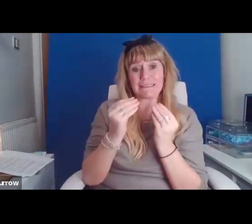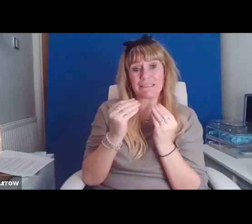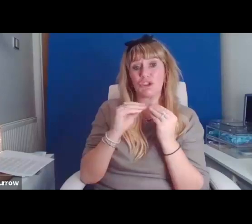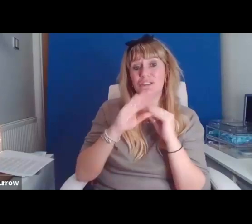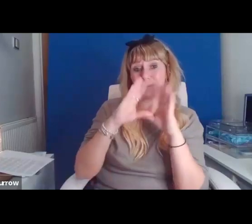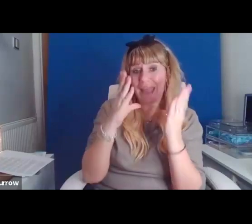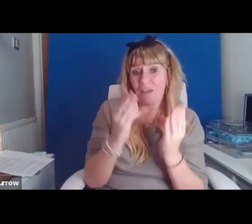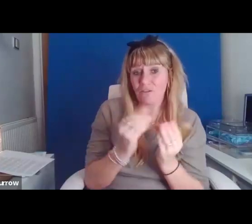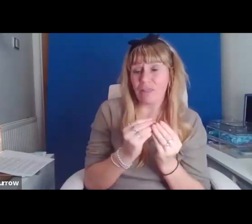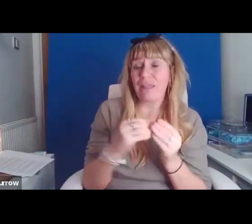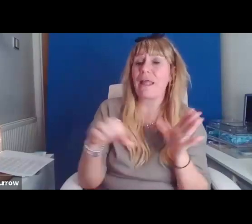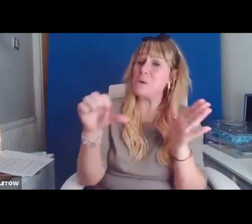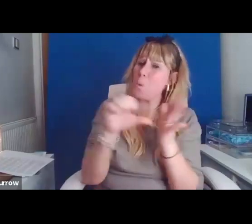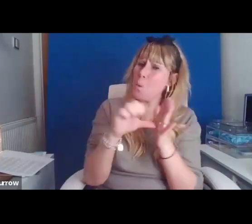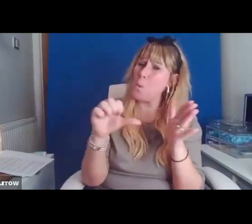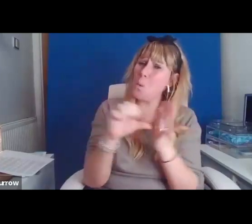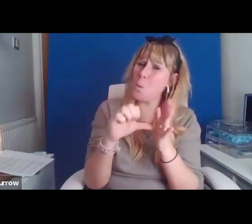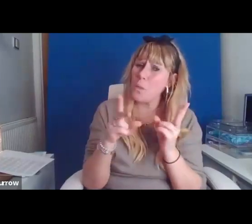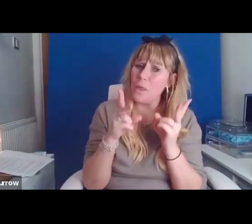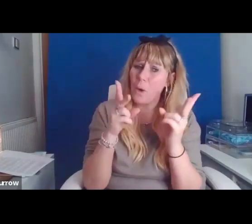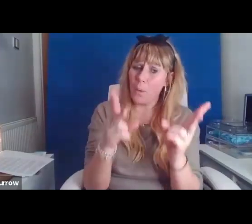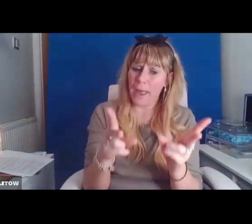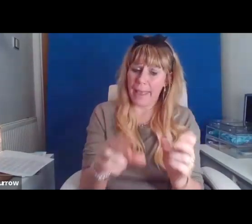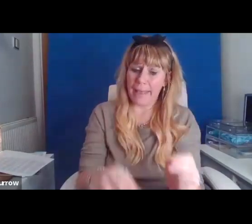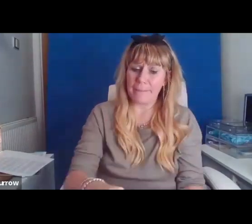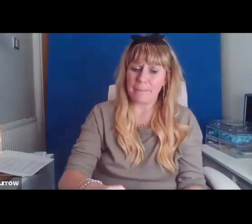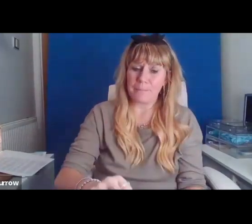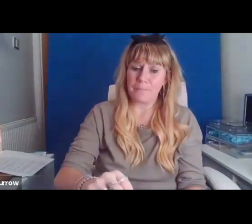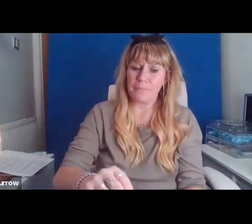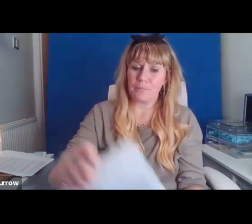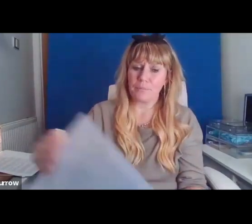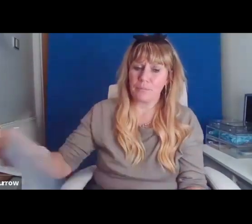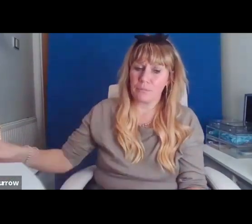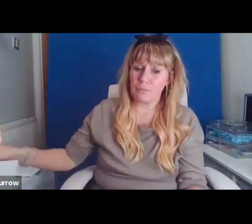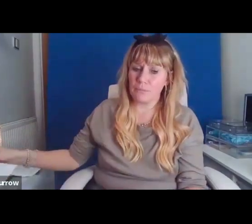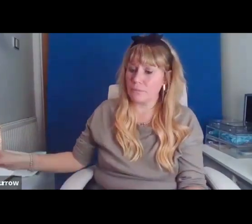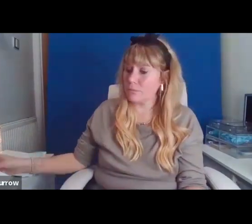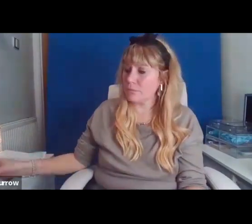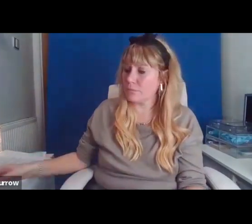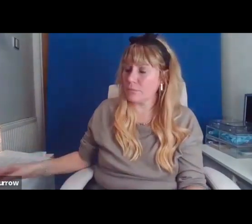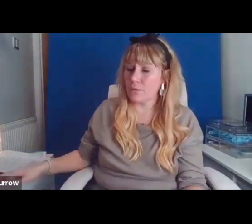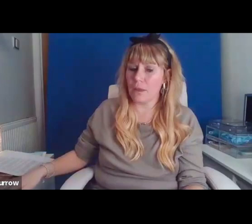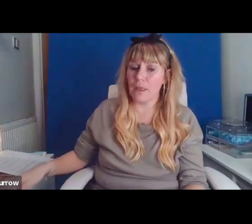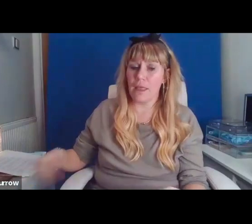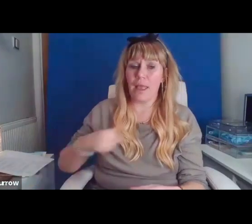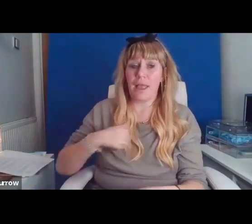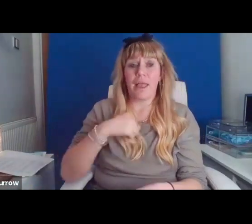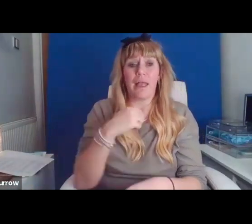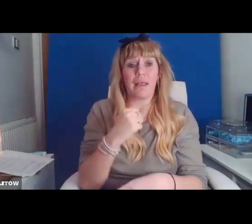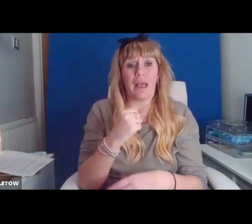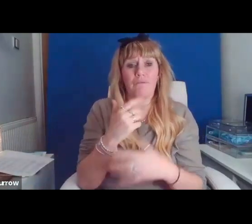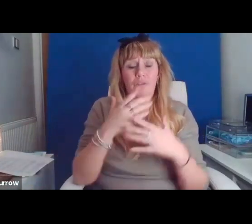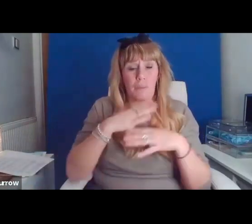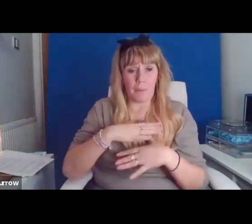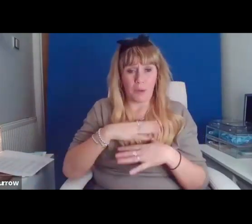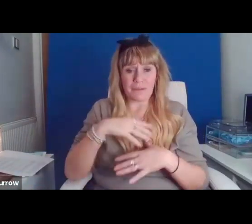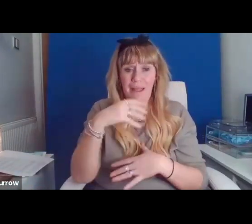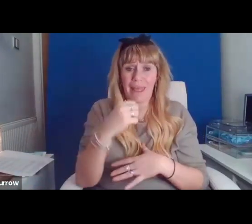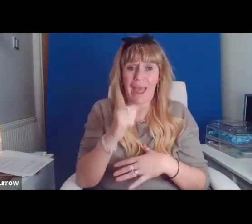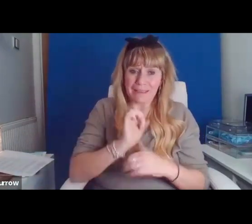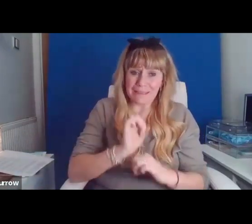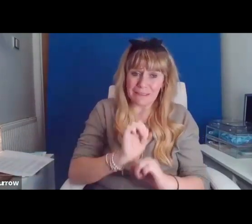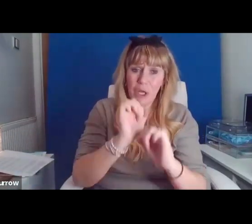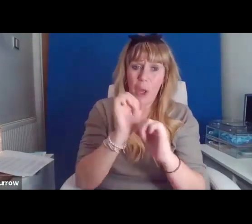way. I Come From a Body that has its own seasons, will no longer be hurried,